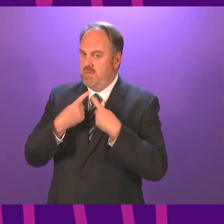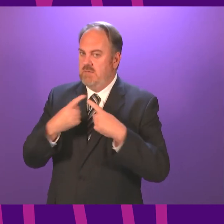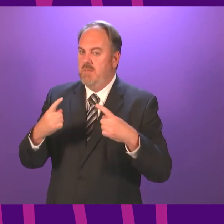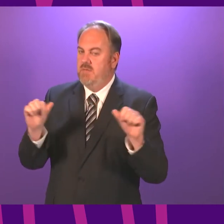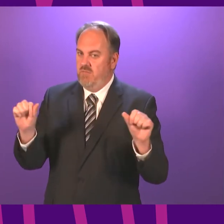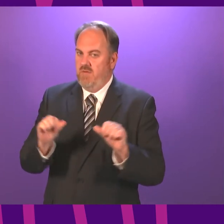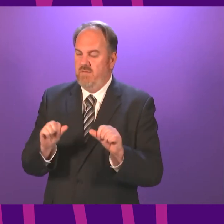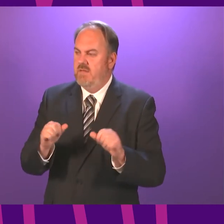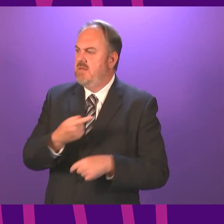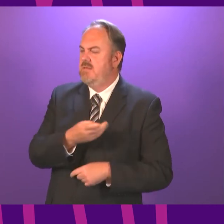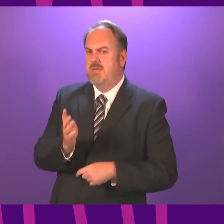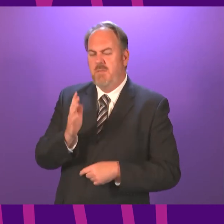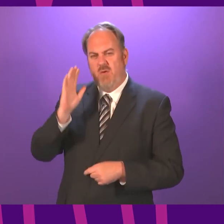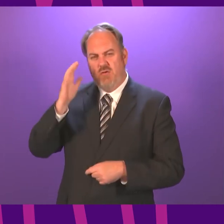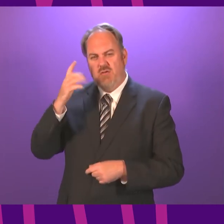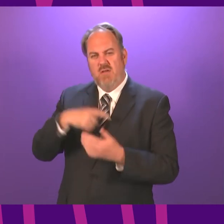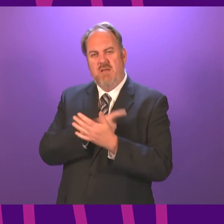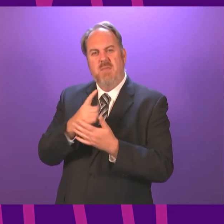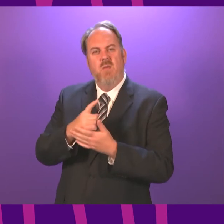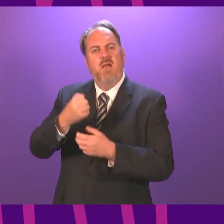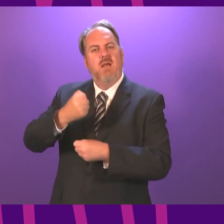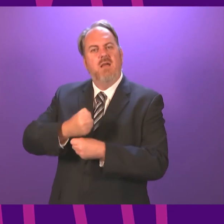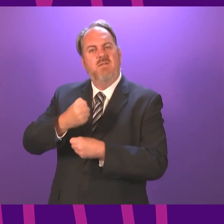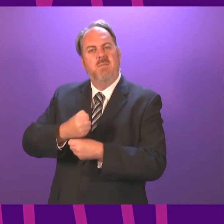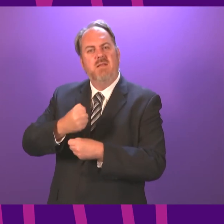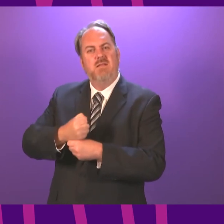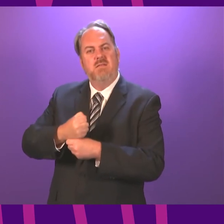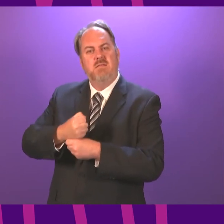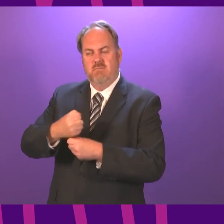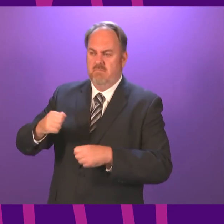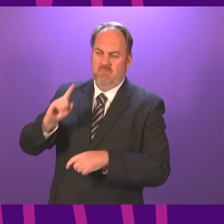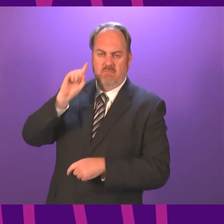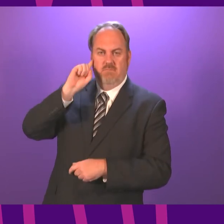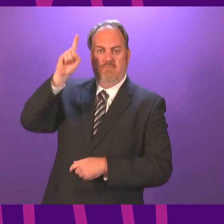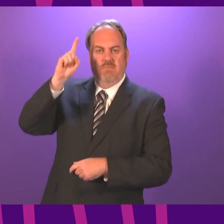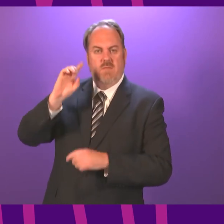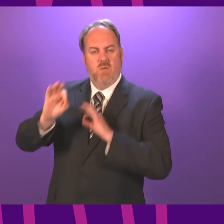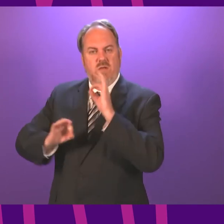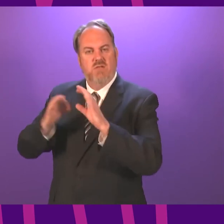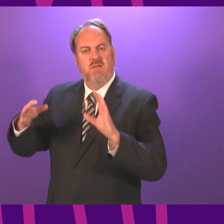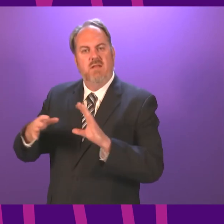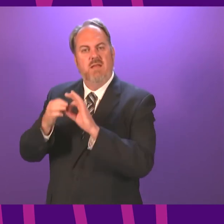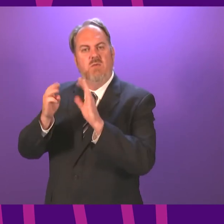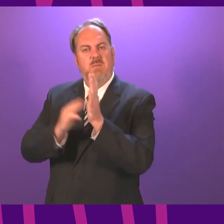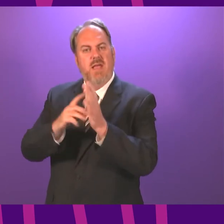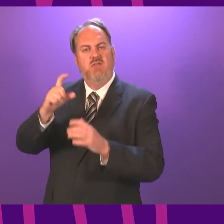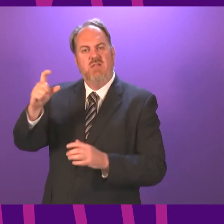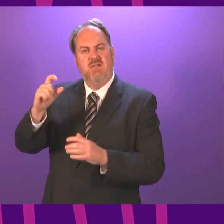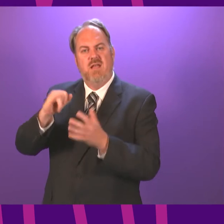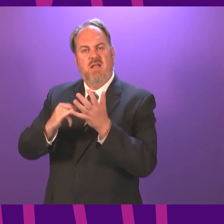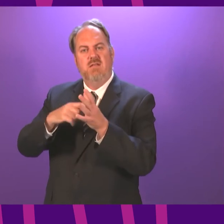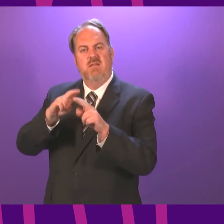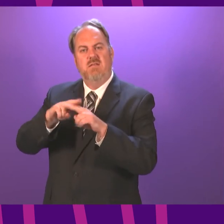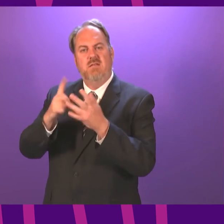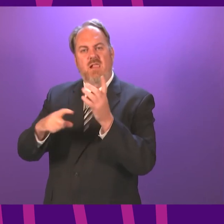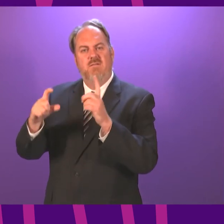Concerns have been raised regarding the use of a government-initiated question to announce the additions of Manchester and Salford to the list